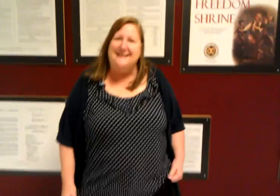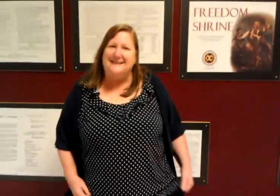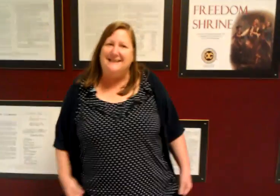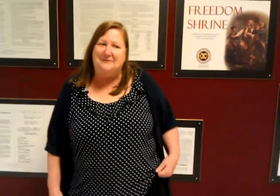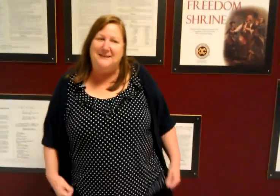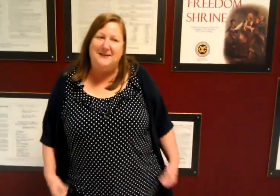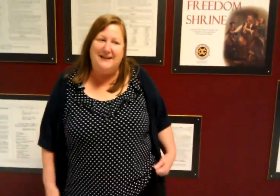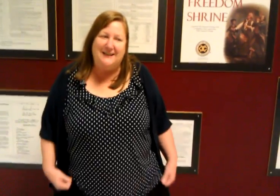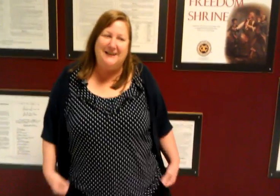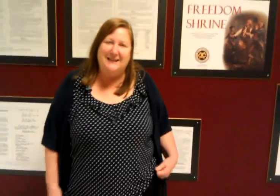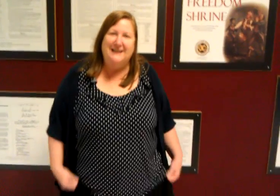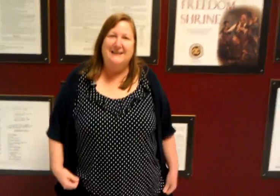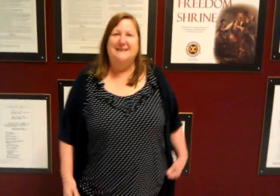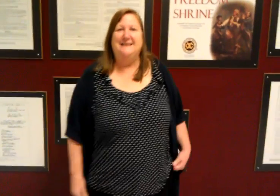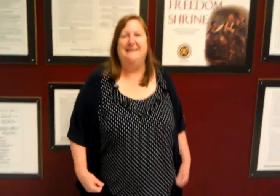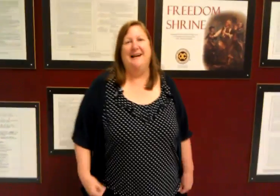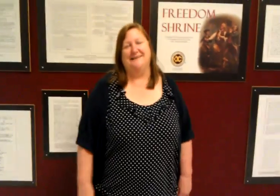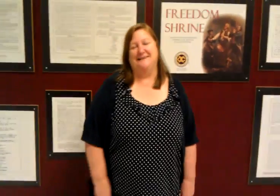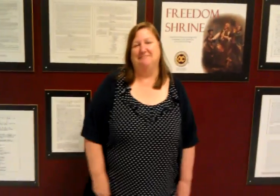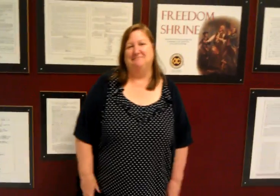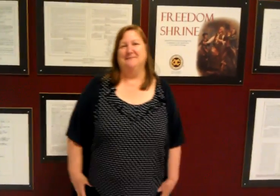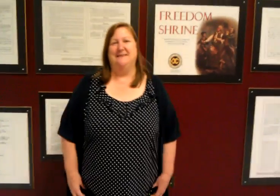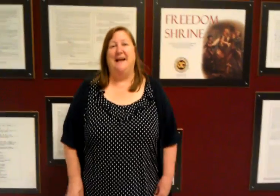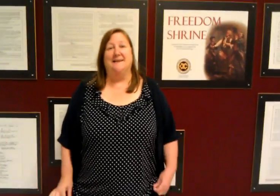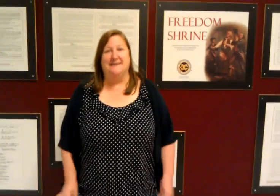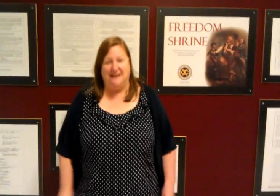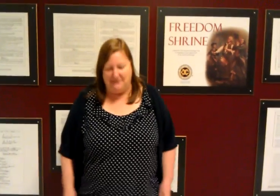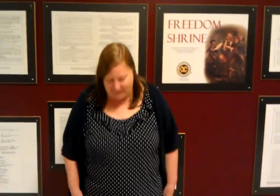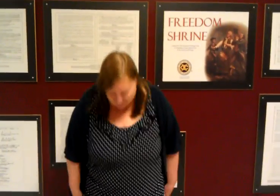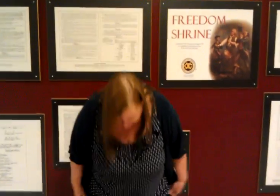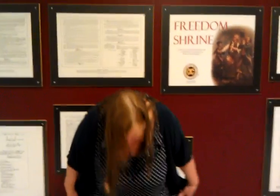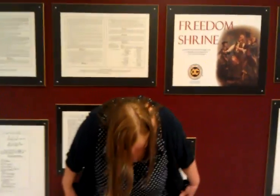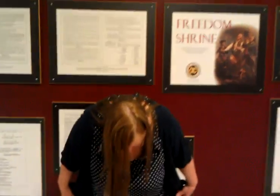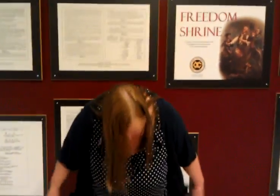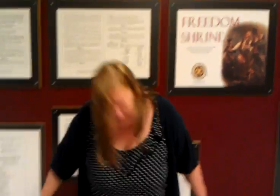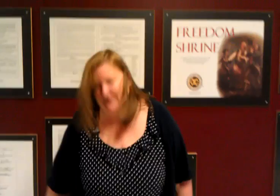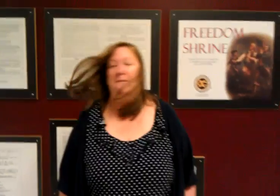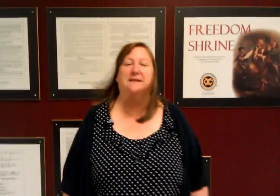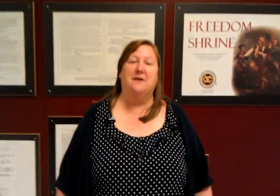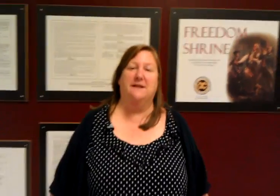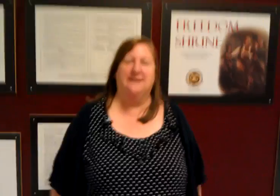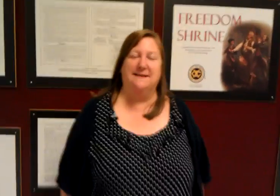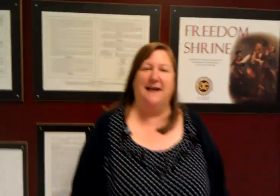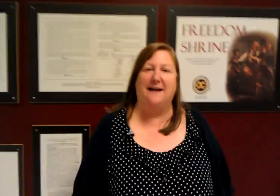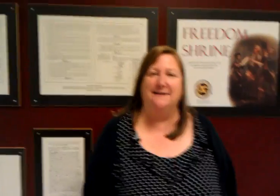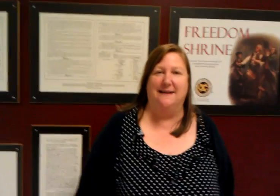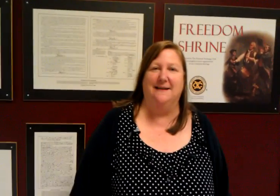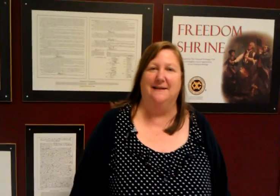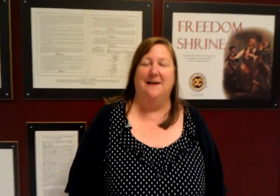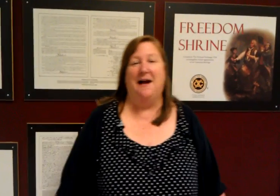27 pounds makes a huge difference doesn't it I'm like shocked I almost got rid of these slacks and I